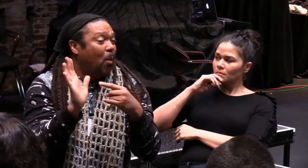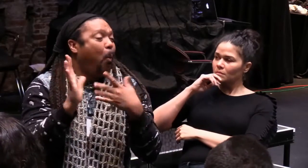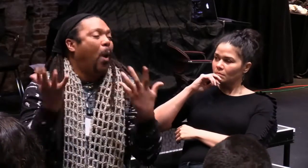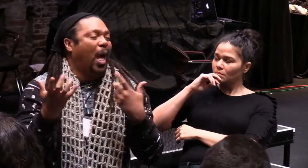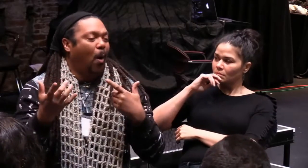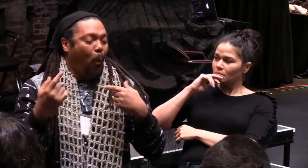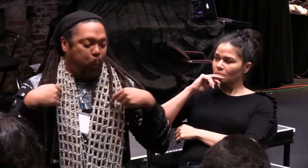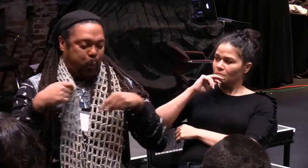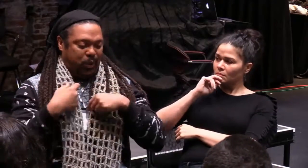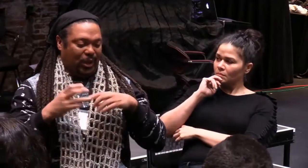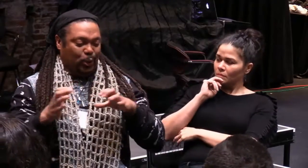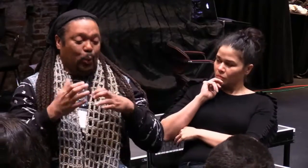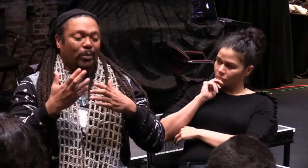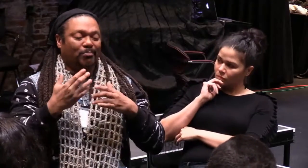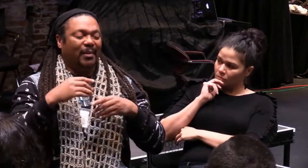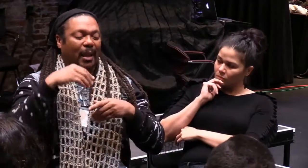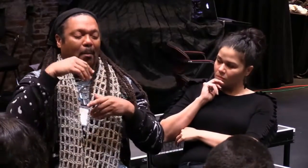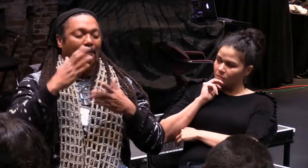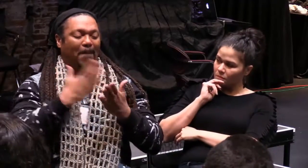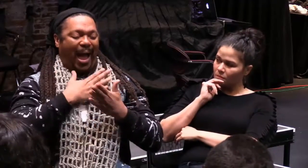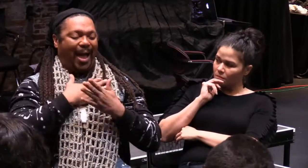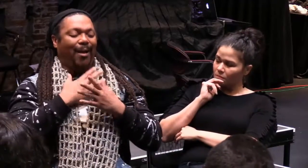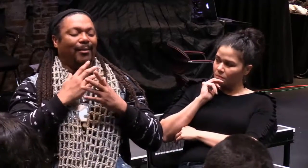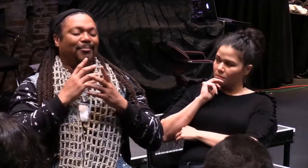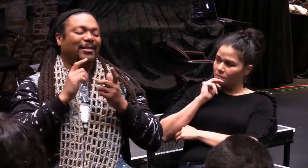can be portrayed by a person who can act.